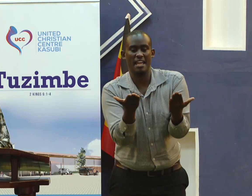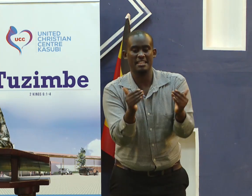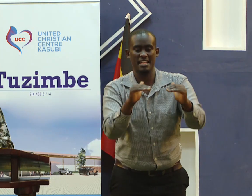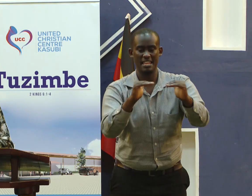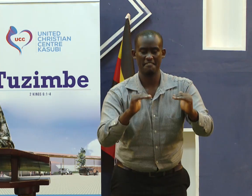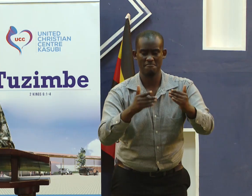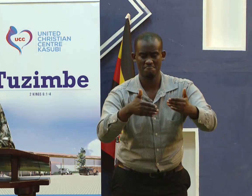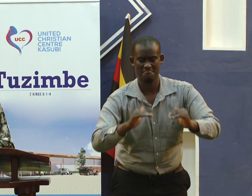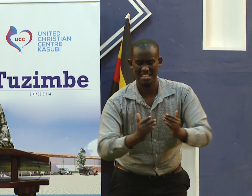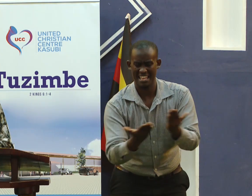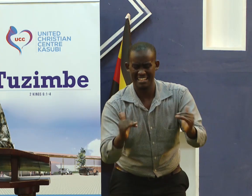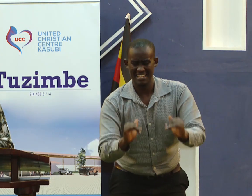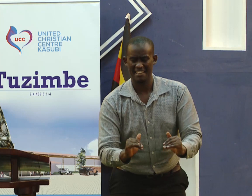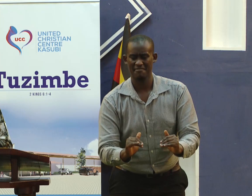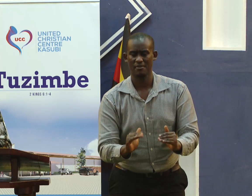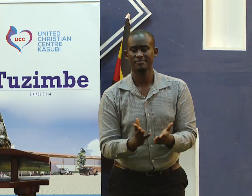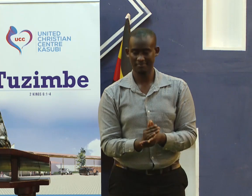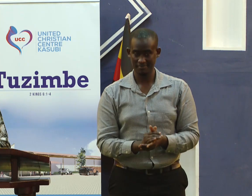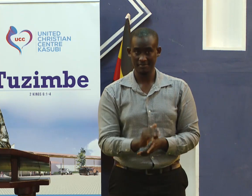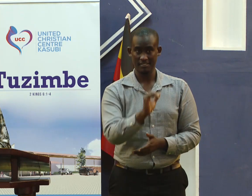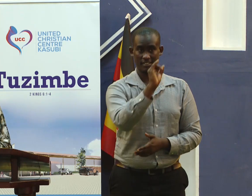at every level where you are